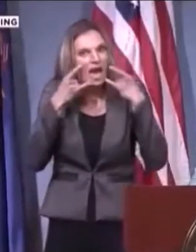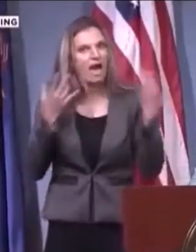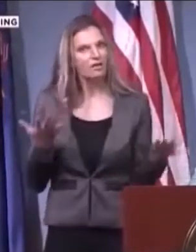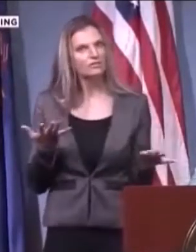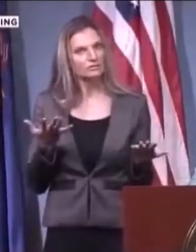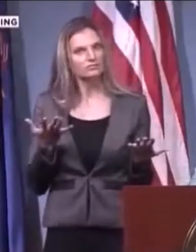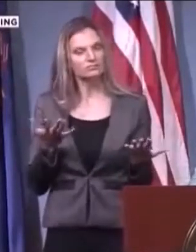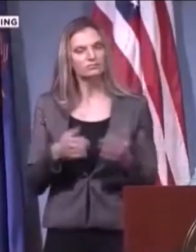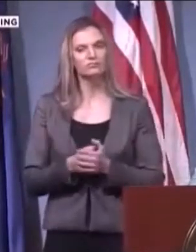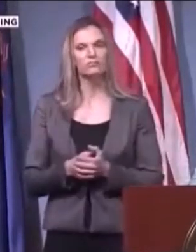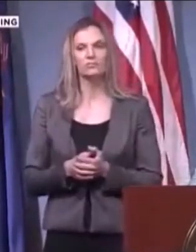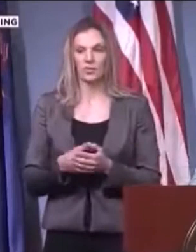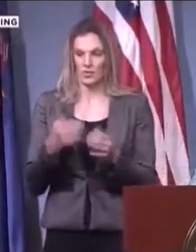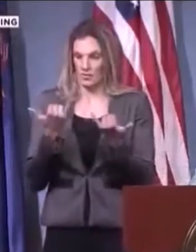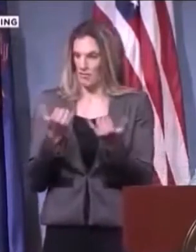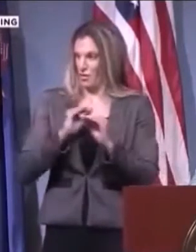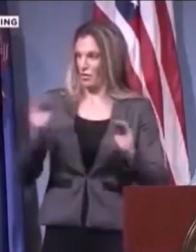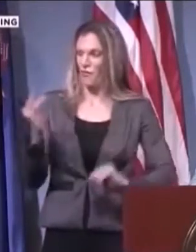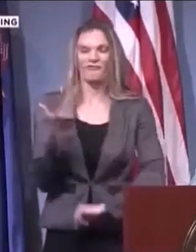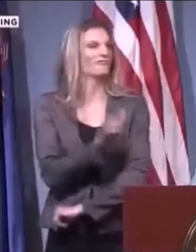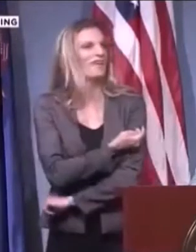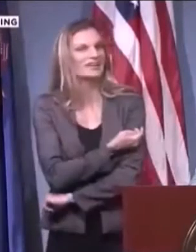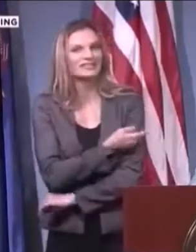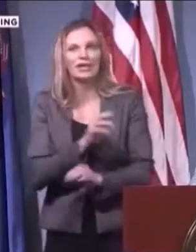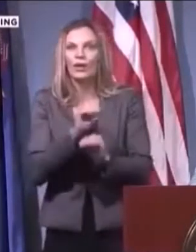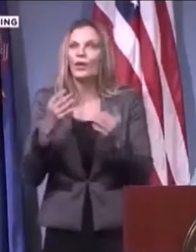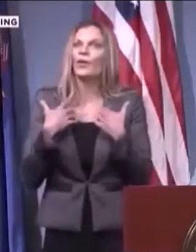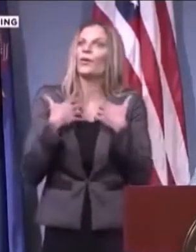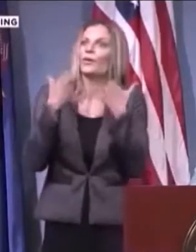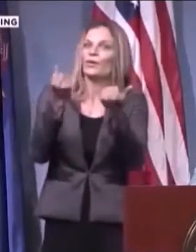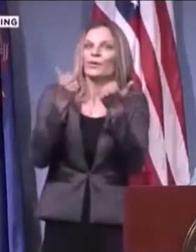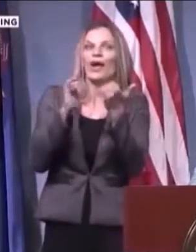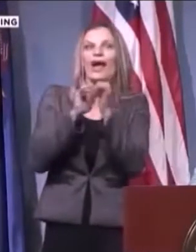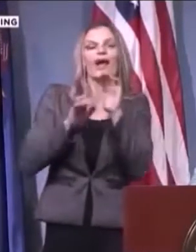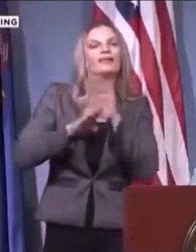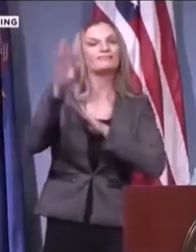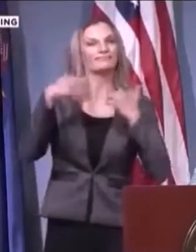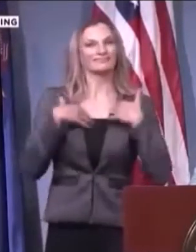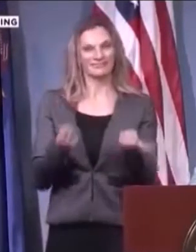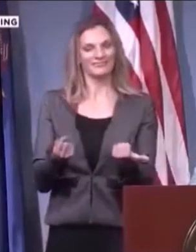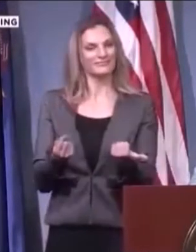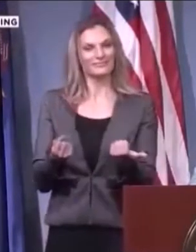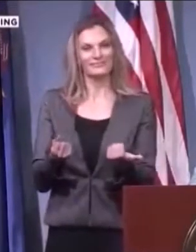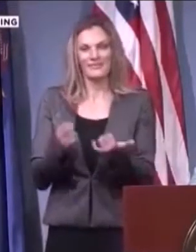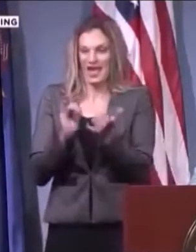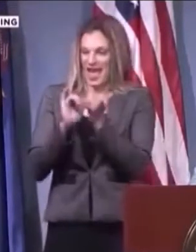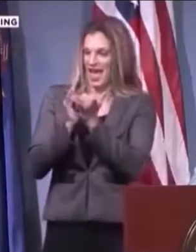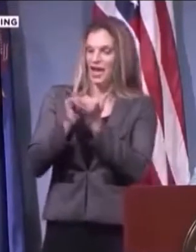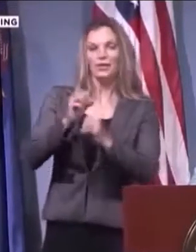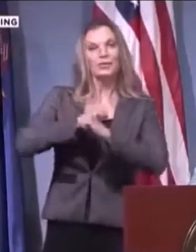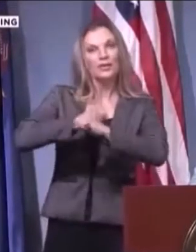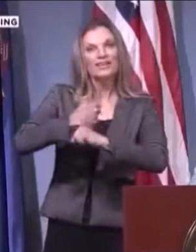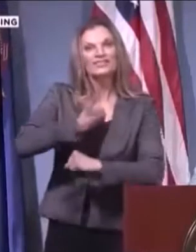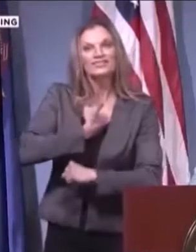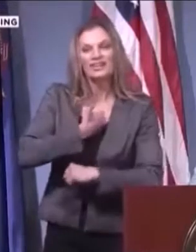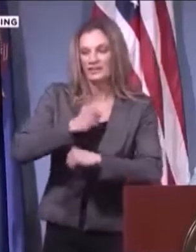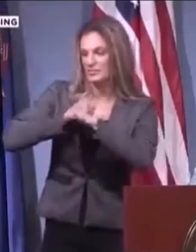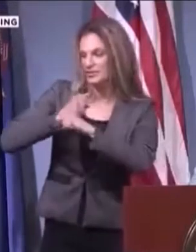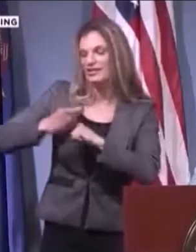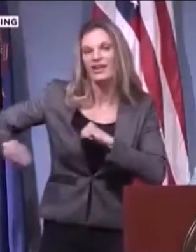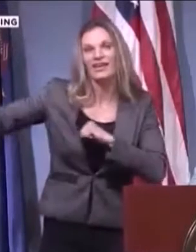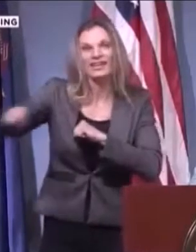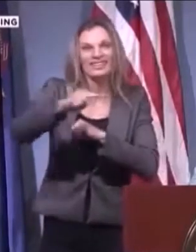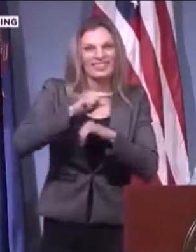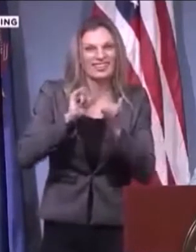So she was saying that she's encouraging Michigan citizens to tell others publicly or on social media to wear a